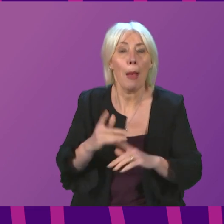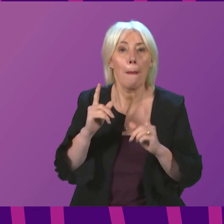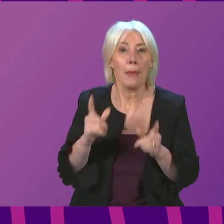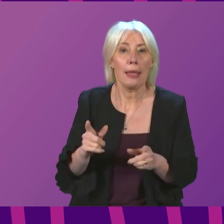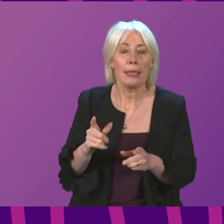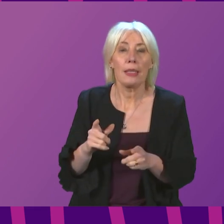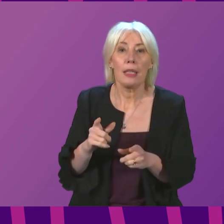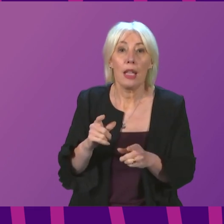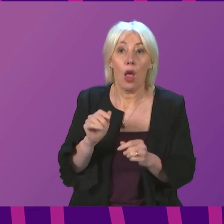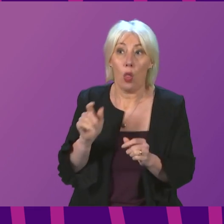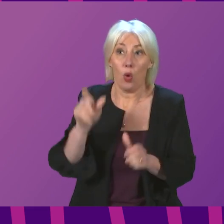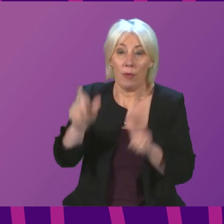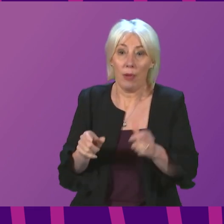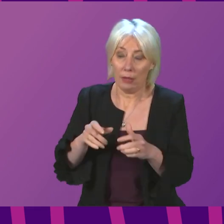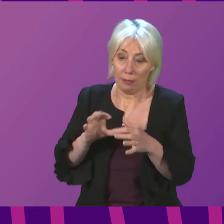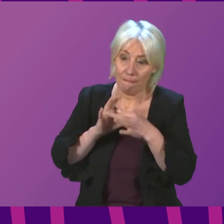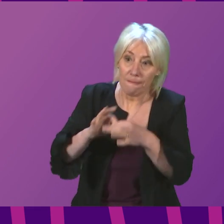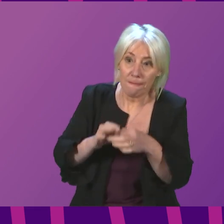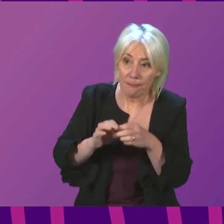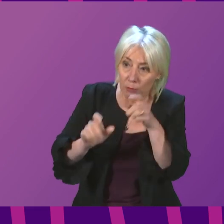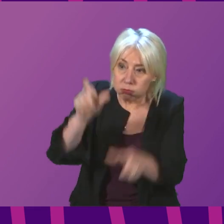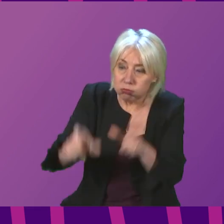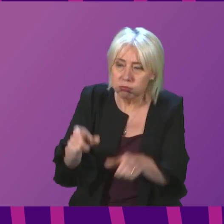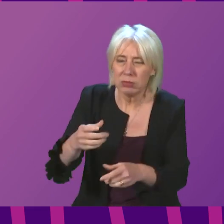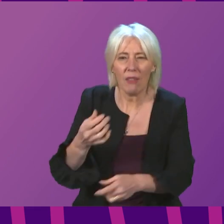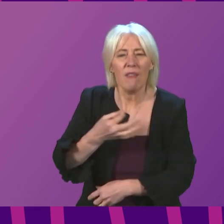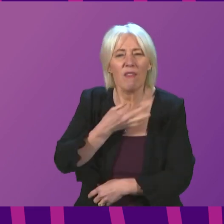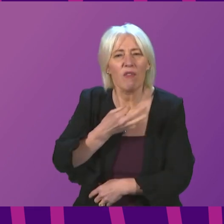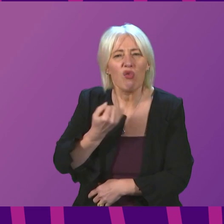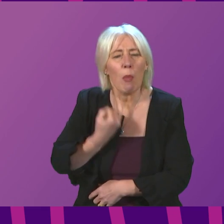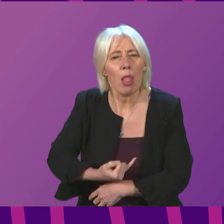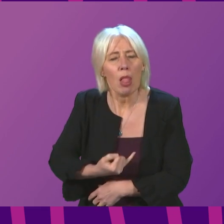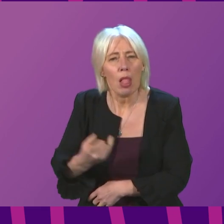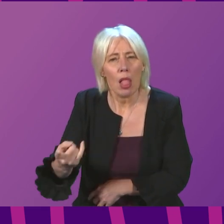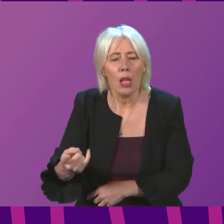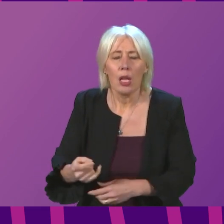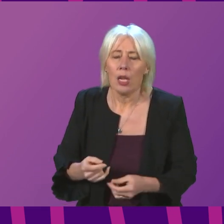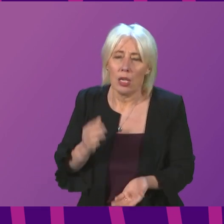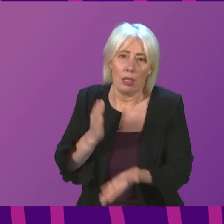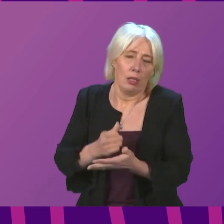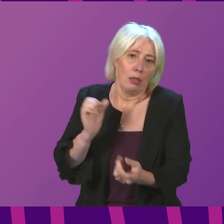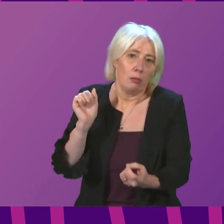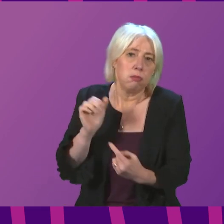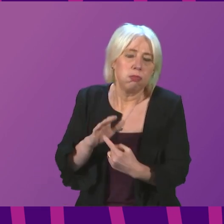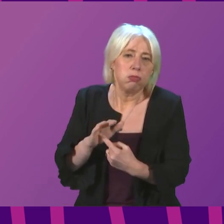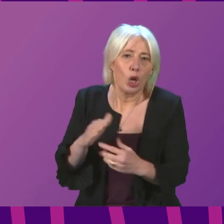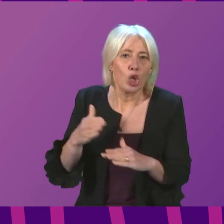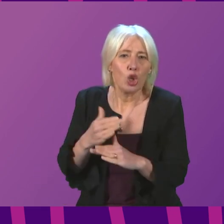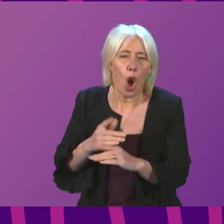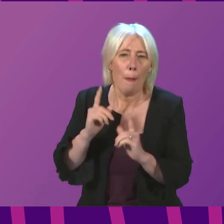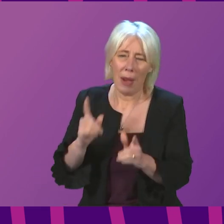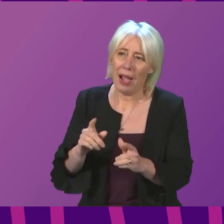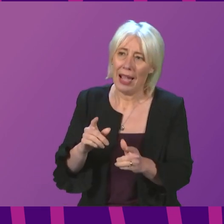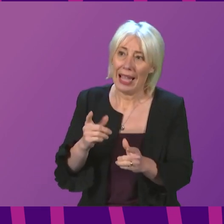are most on the front line dealing with particularly vulnerable patients not only do a vital job, they often do that job